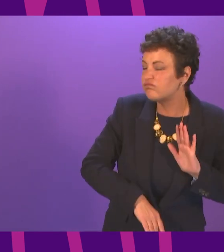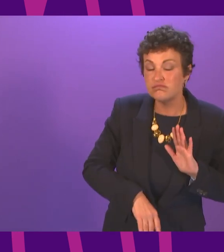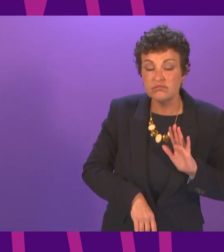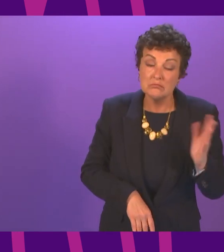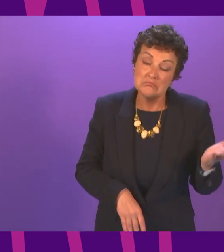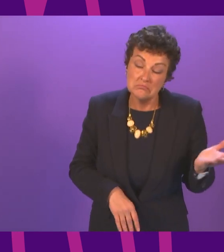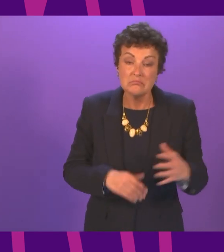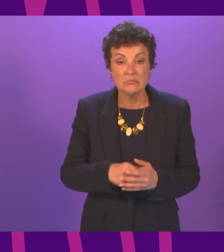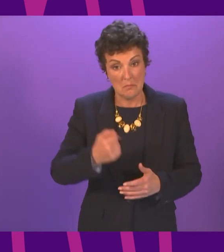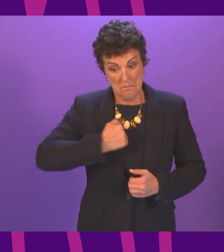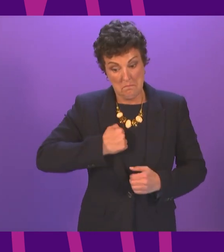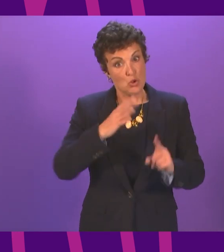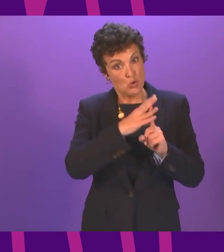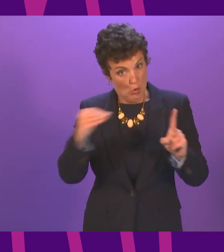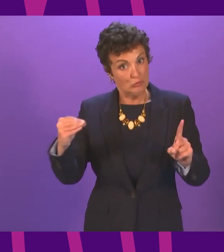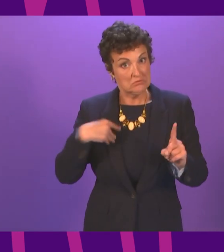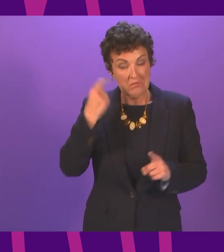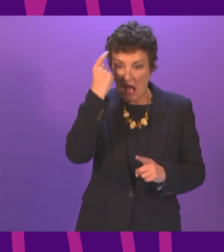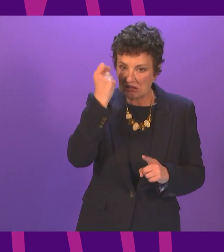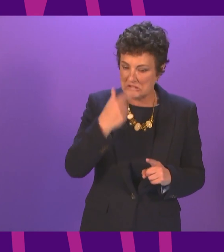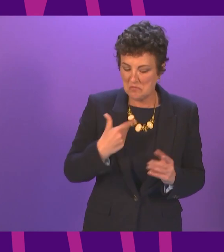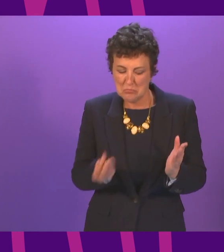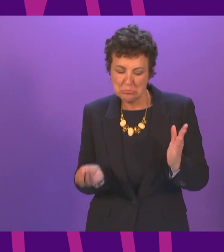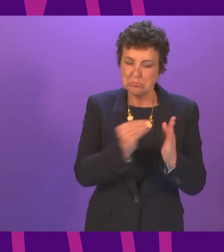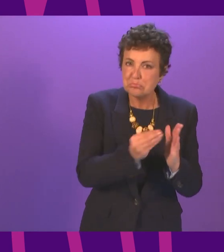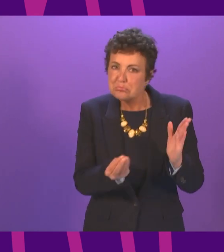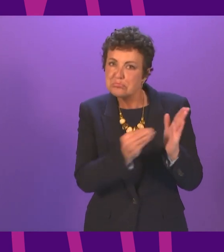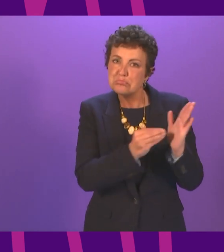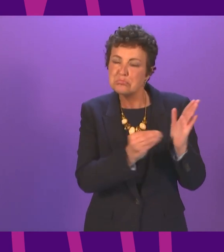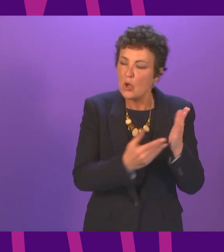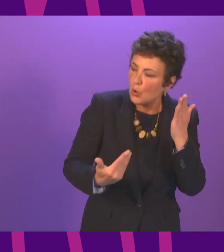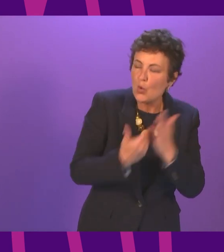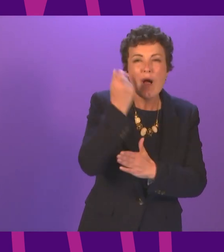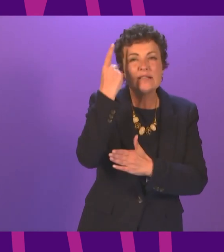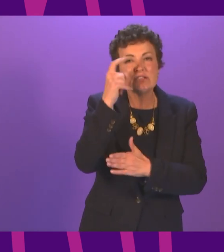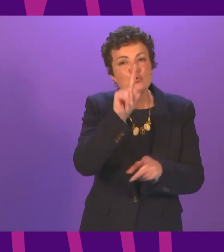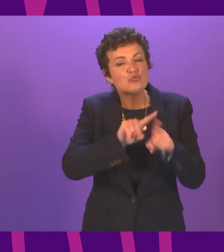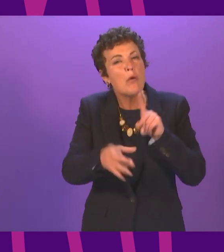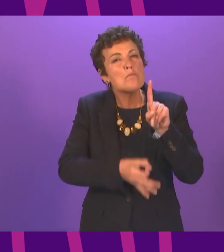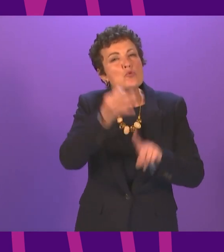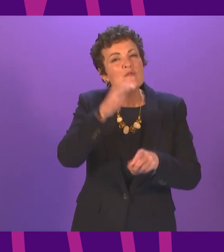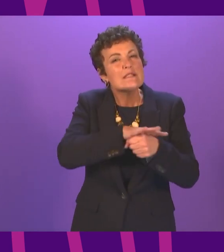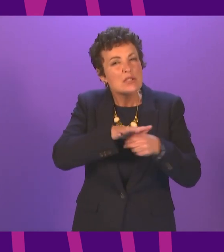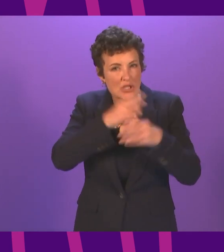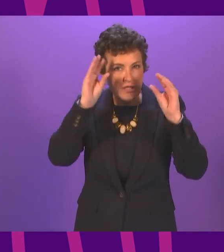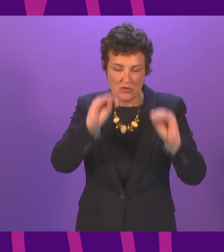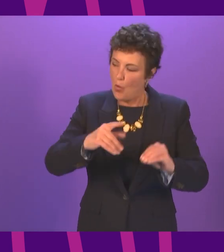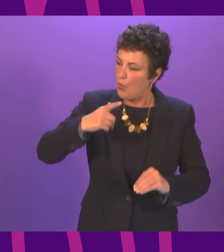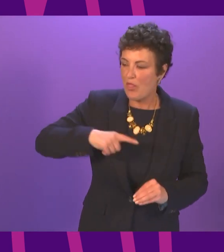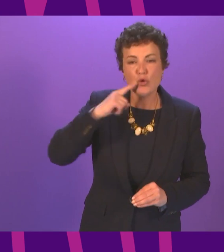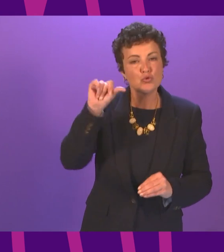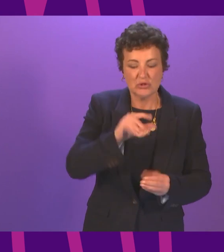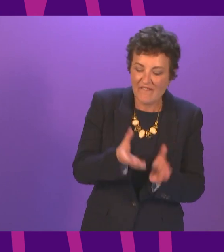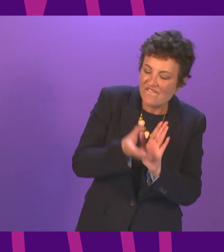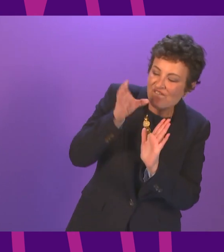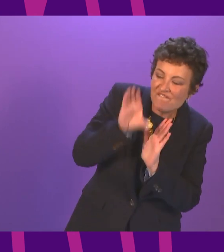manifesto to bring forward new ideas for improving the situation in education, a dedicated catch-up fund,